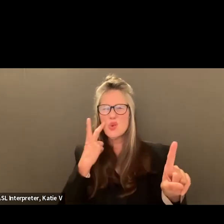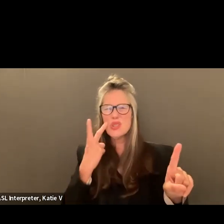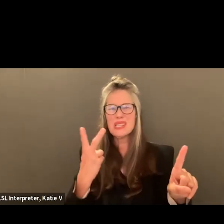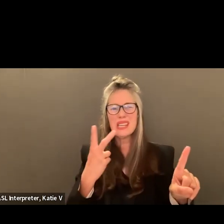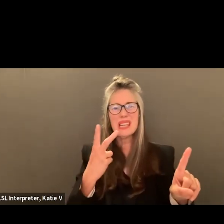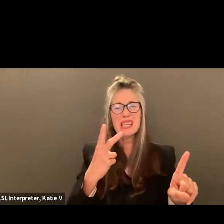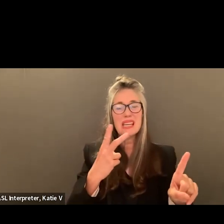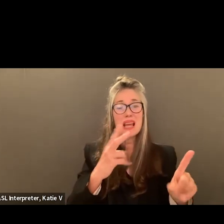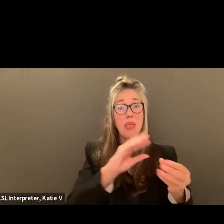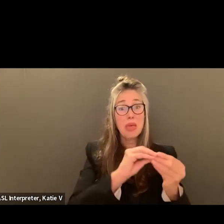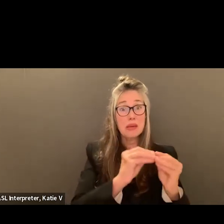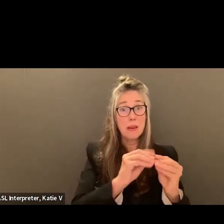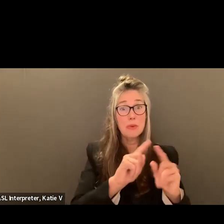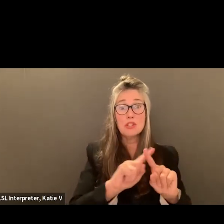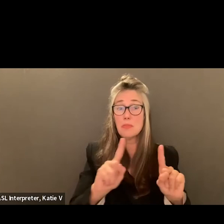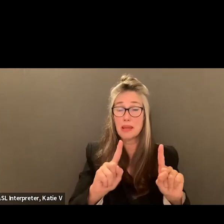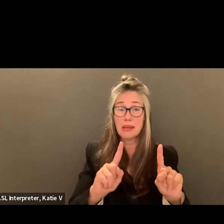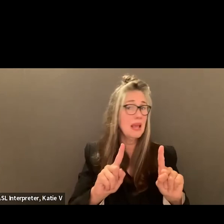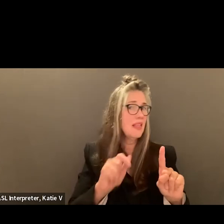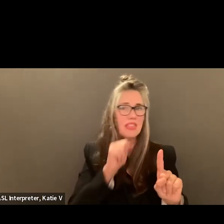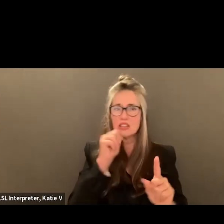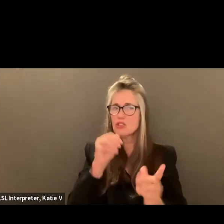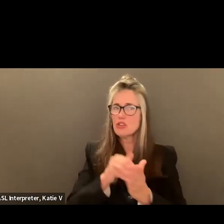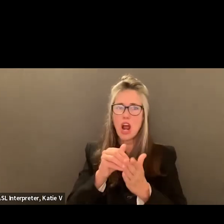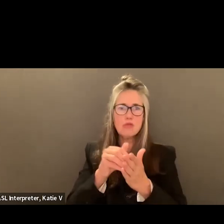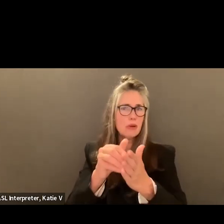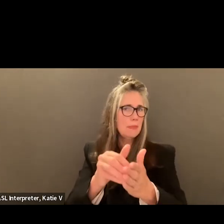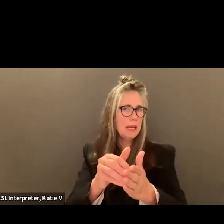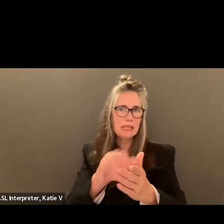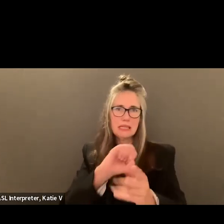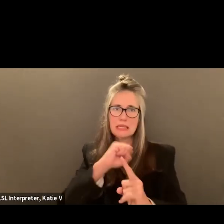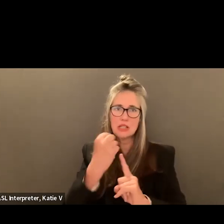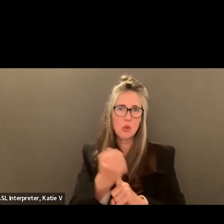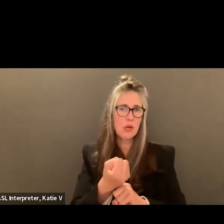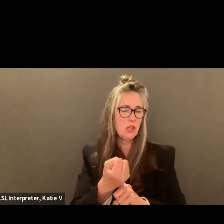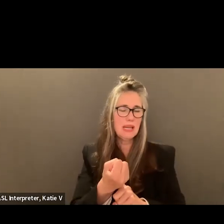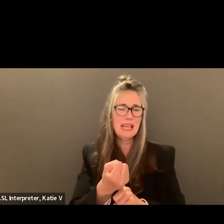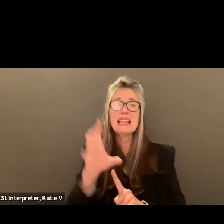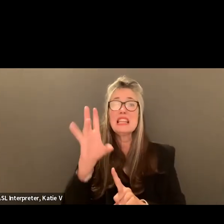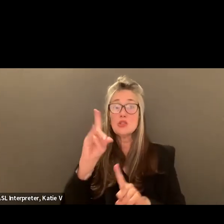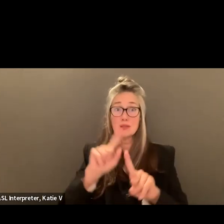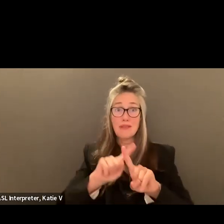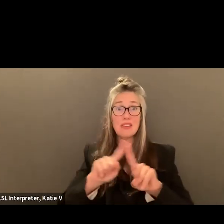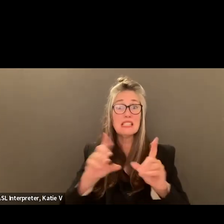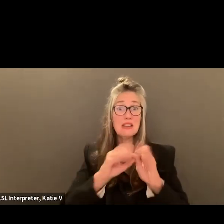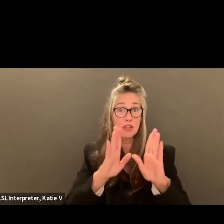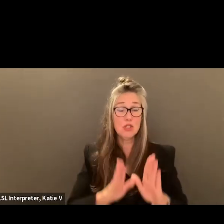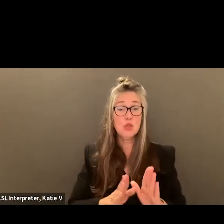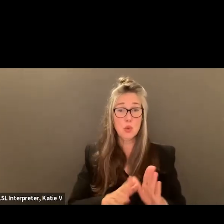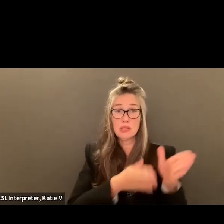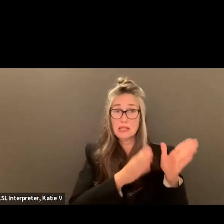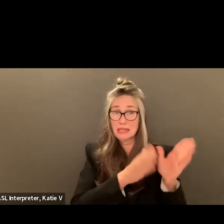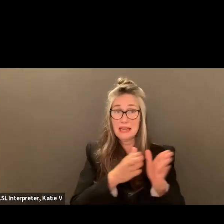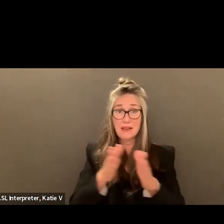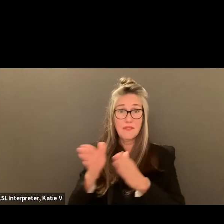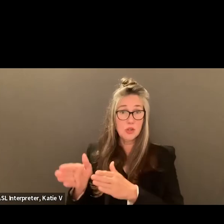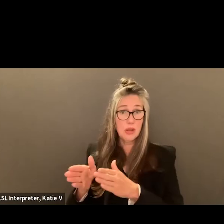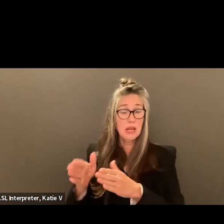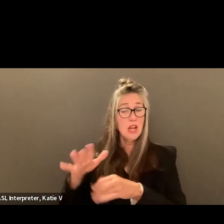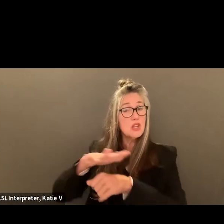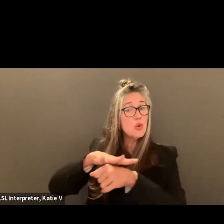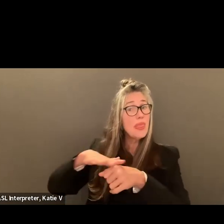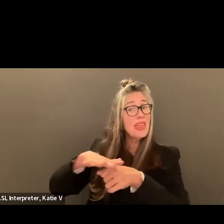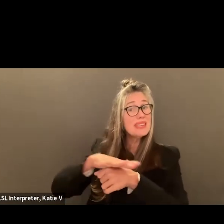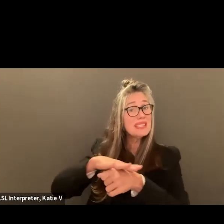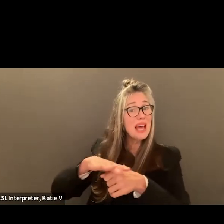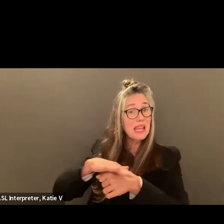These are seven individual cases. These are not repeat students. These are students individually each time. And so the sites are responding